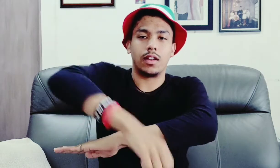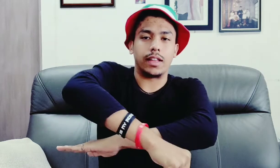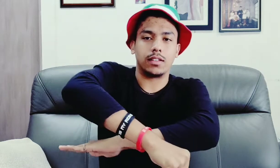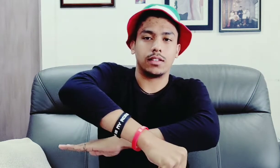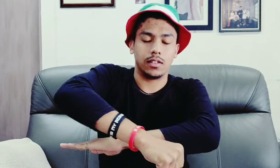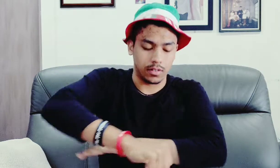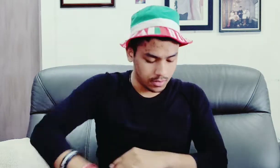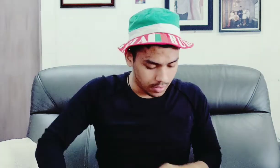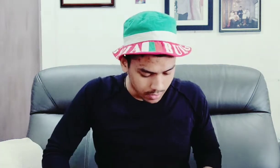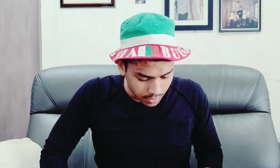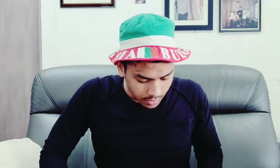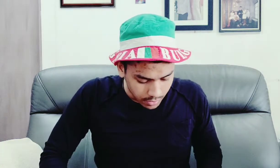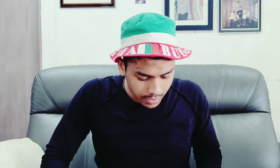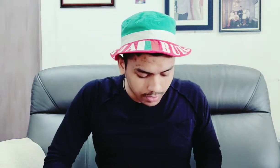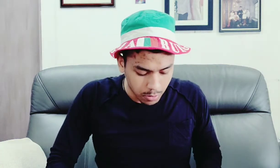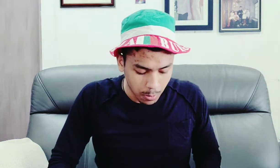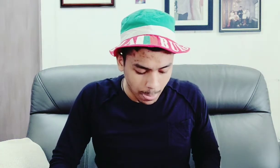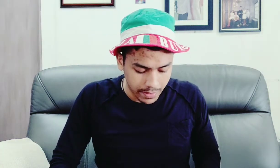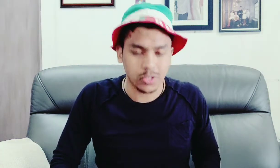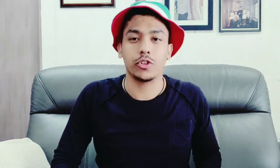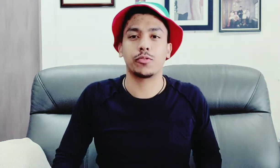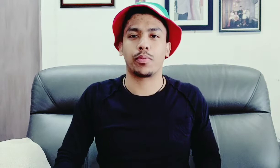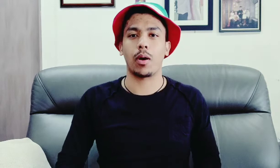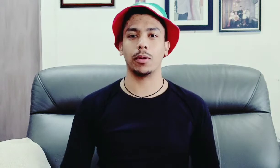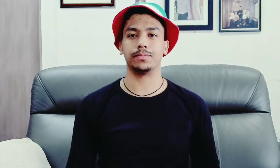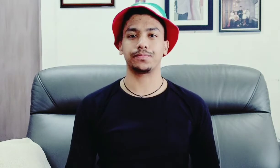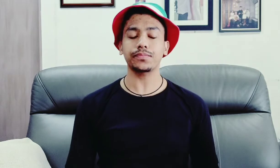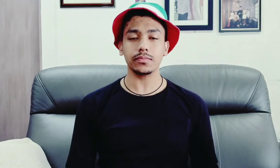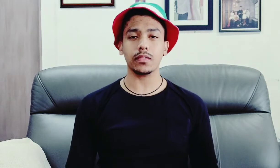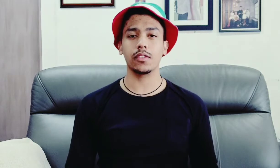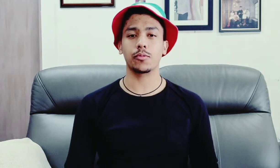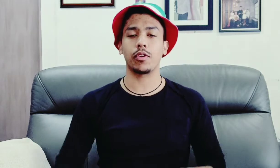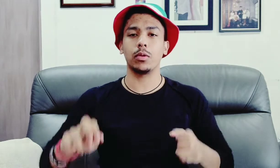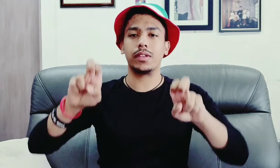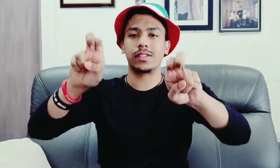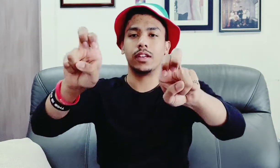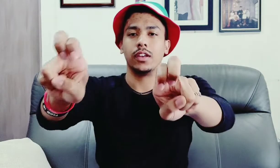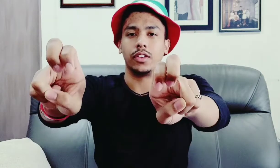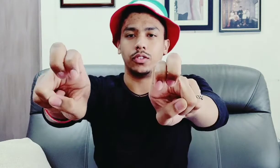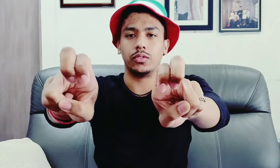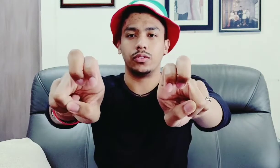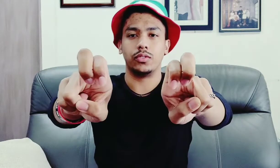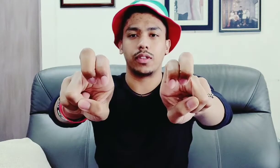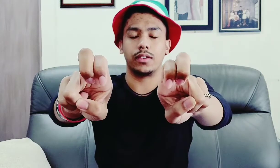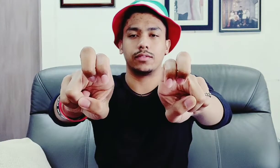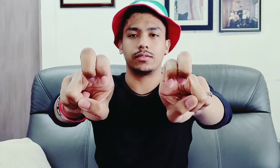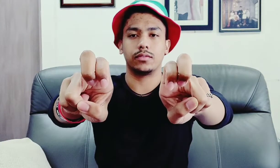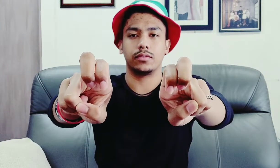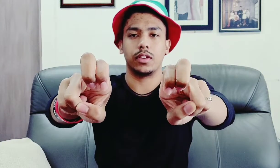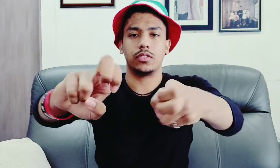night night okay the next word is problem so problem is you do you do that and